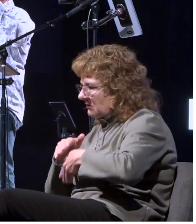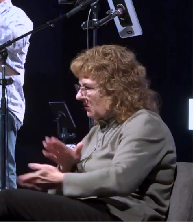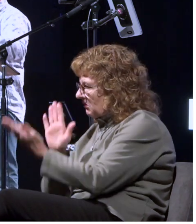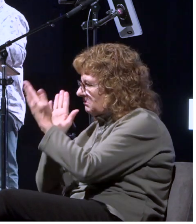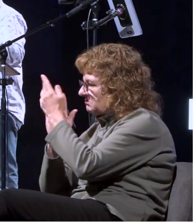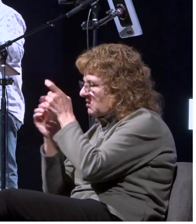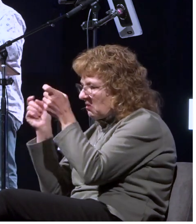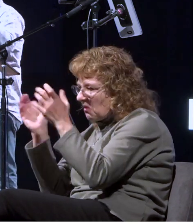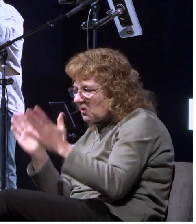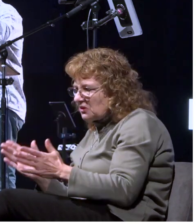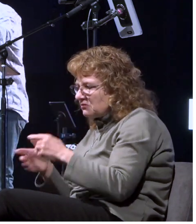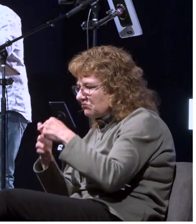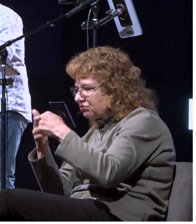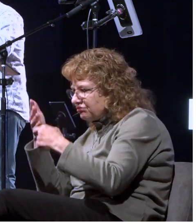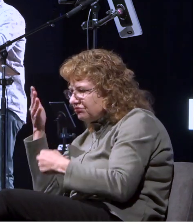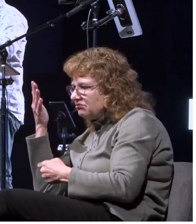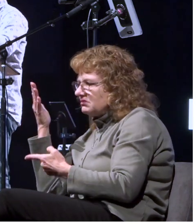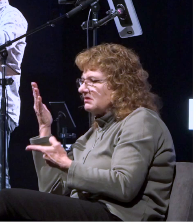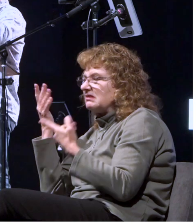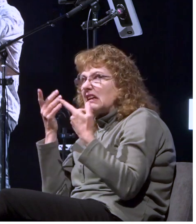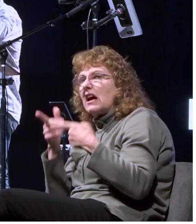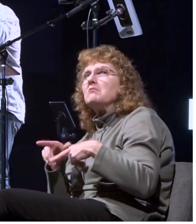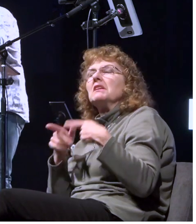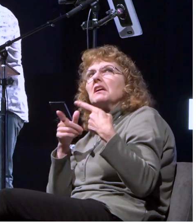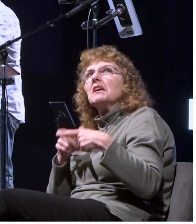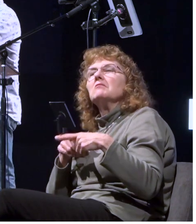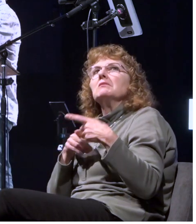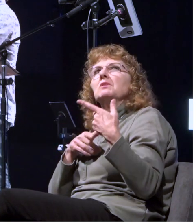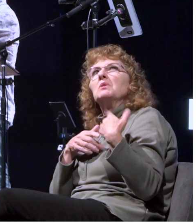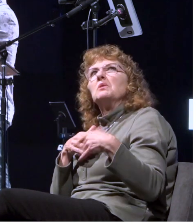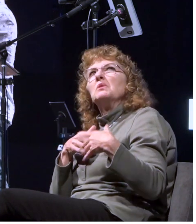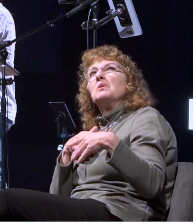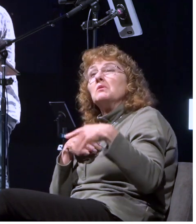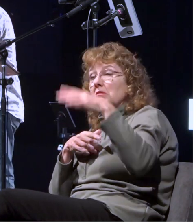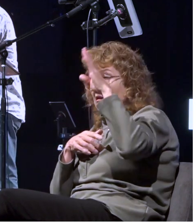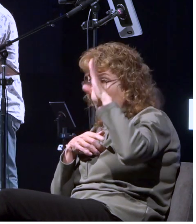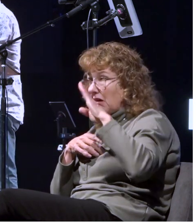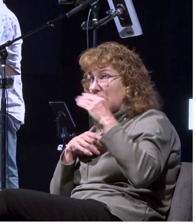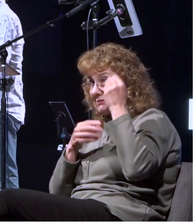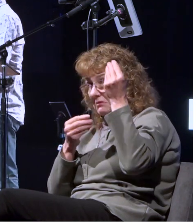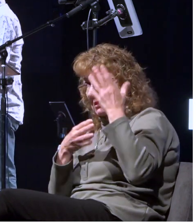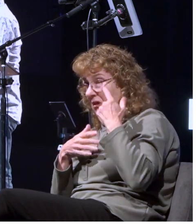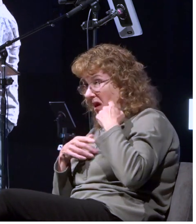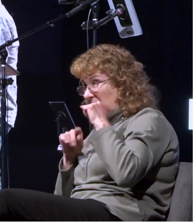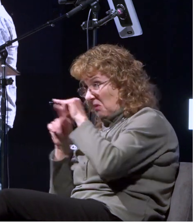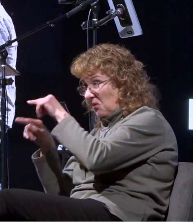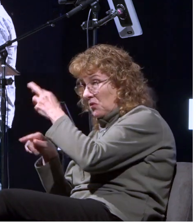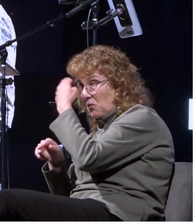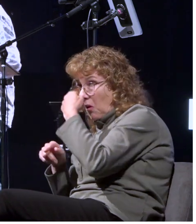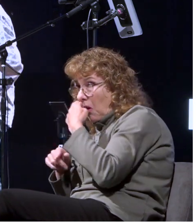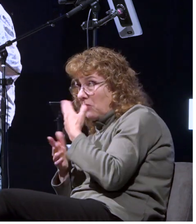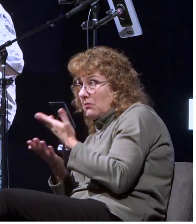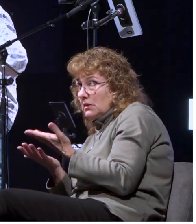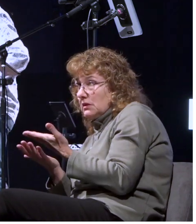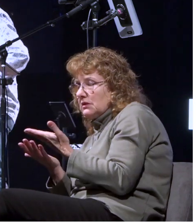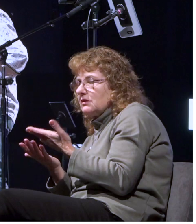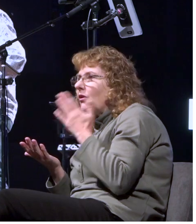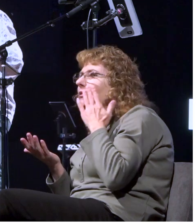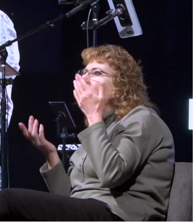and rulers and god said that he's sending paul to rome and so what's going to happen he's going to rome